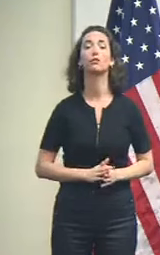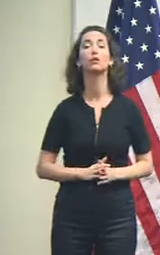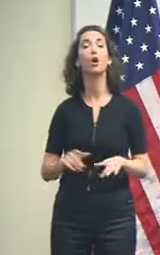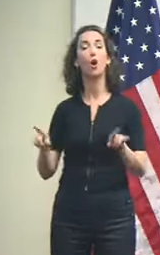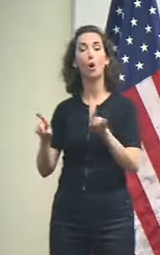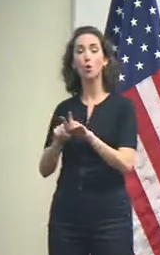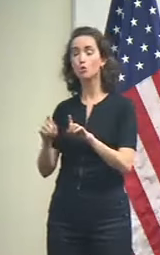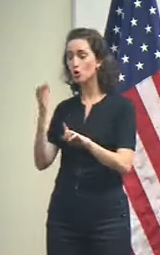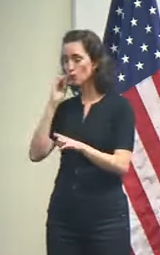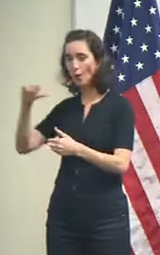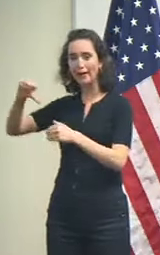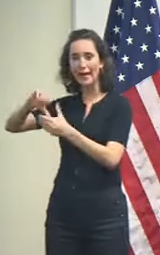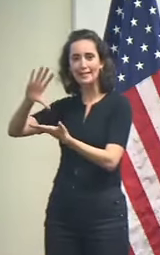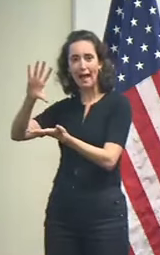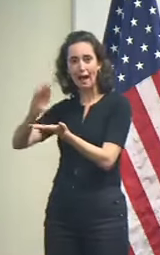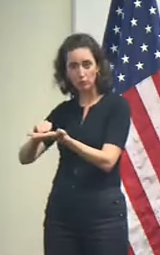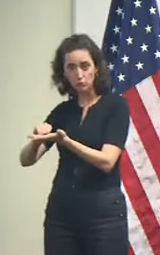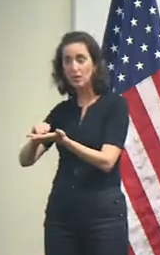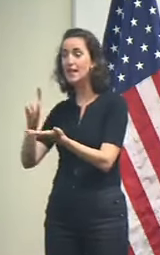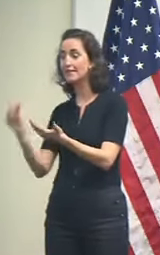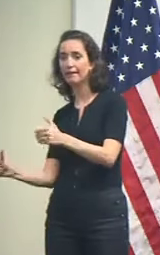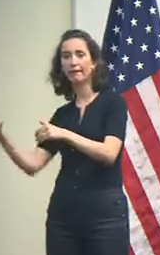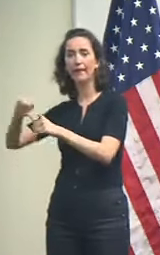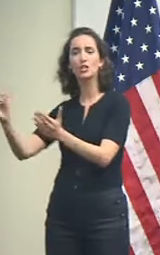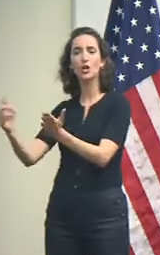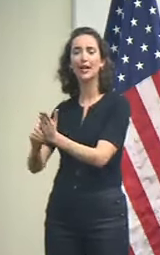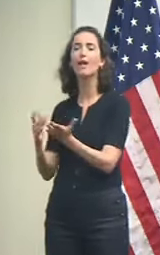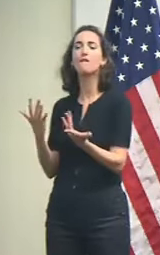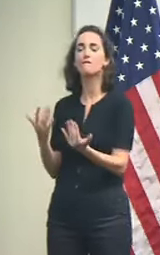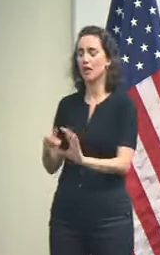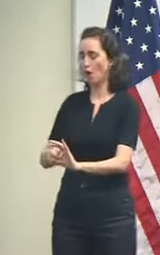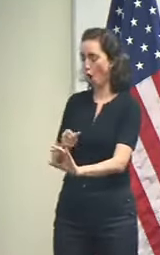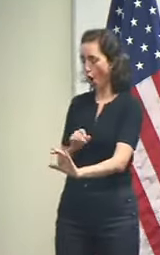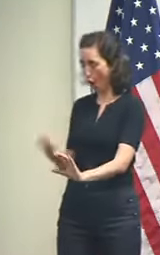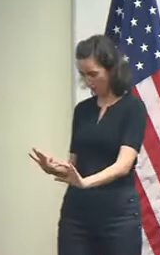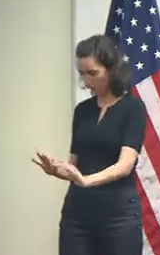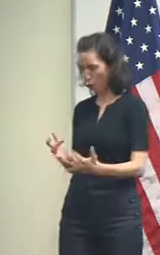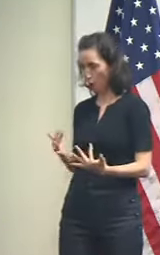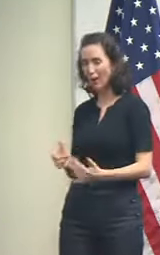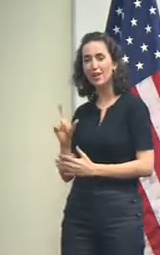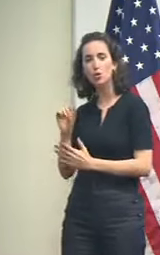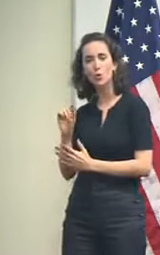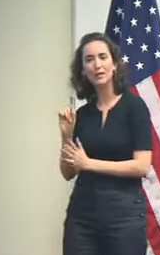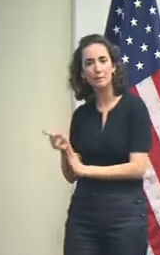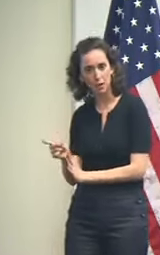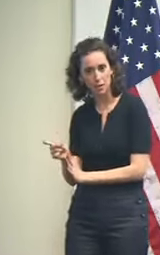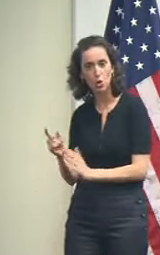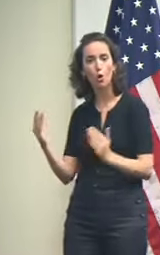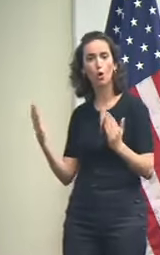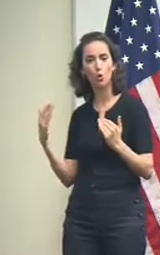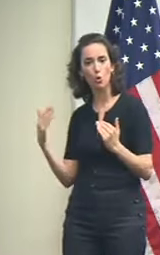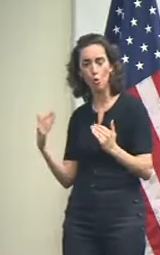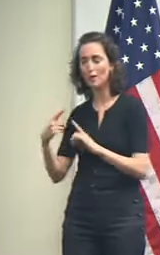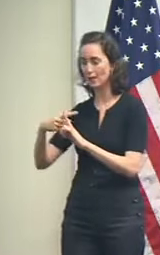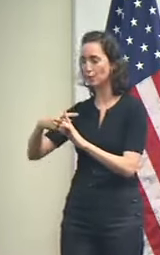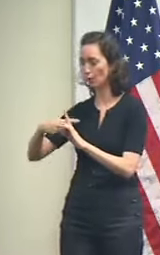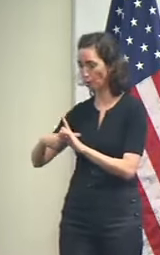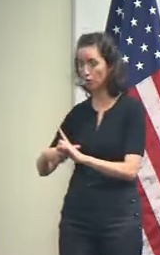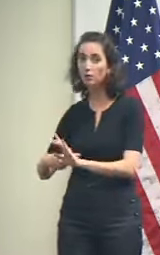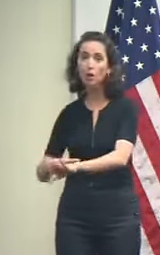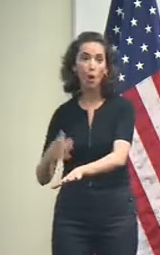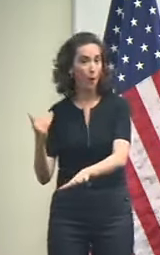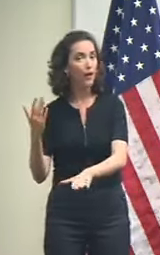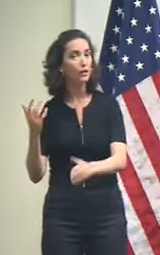cool down for at least 20 minutes before refueling them to prevent a fire that could happen and, fact, has happened.